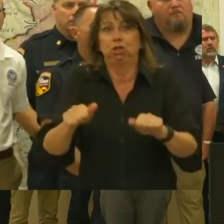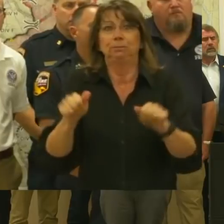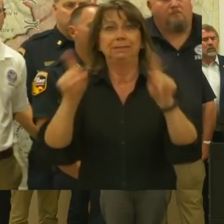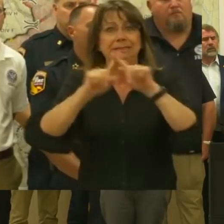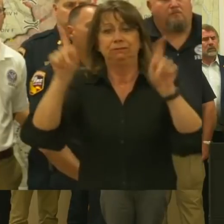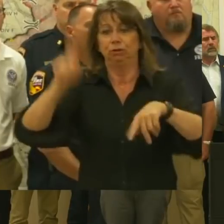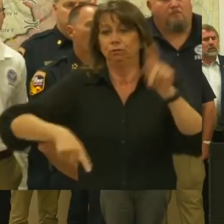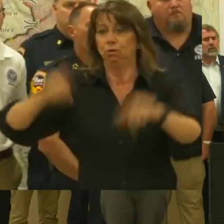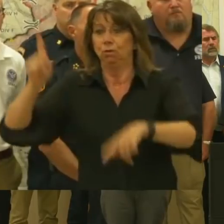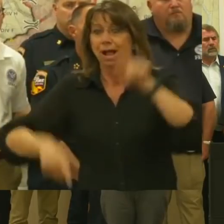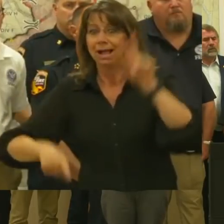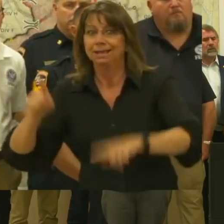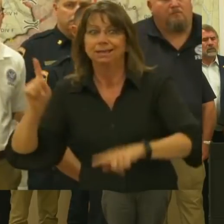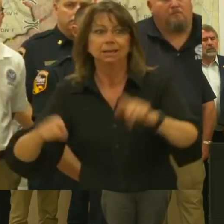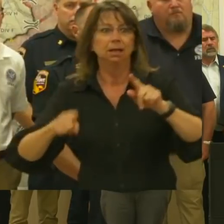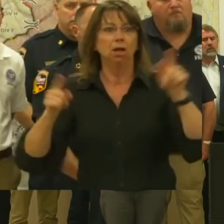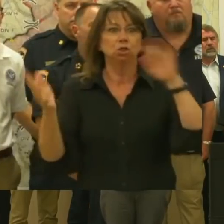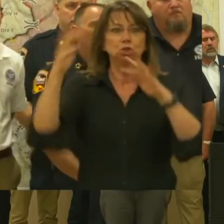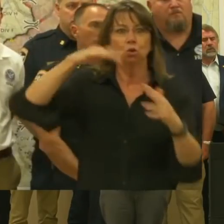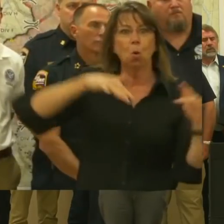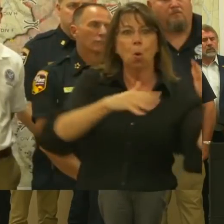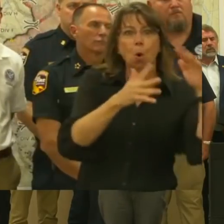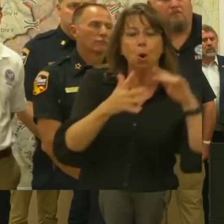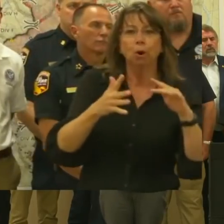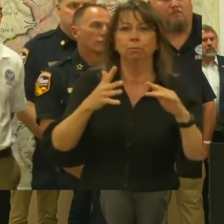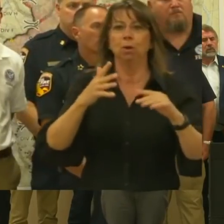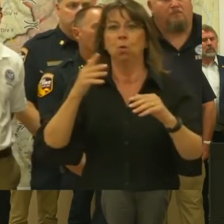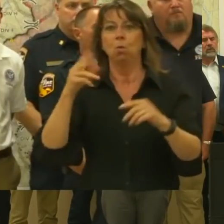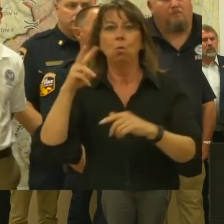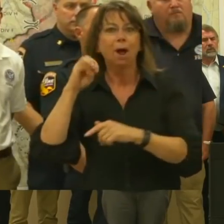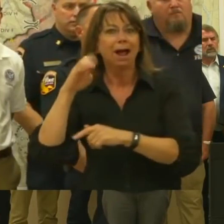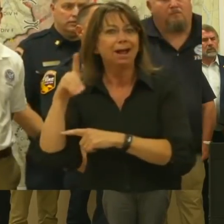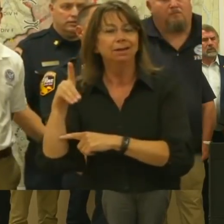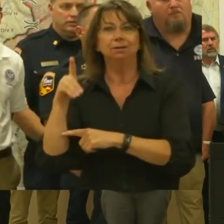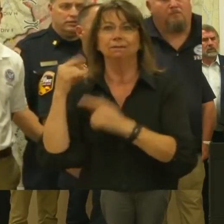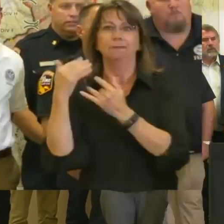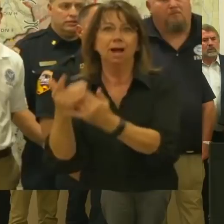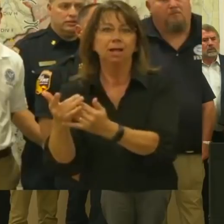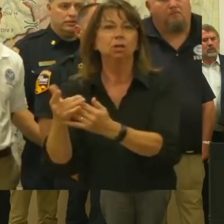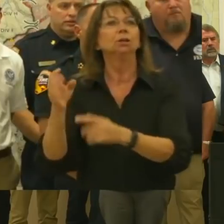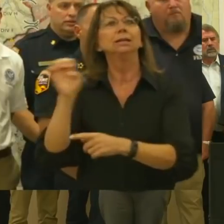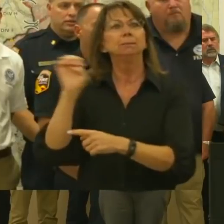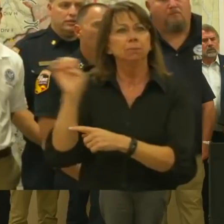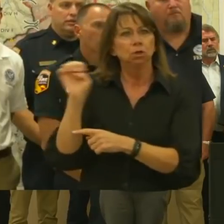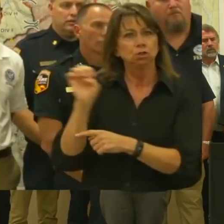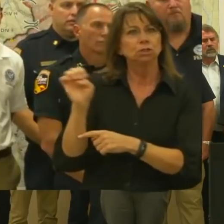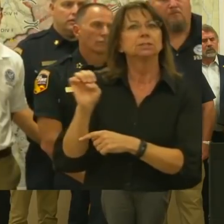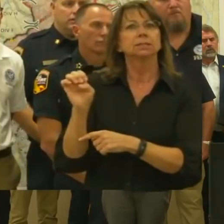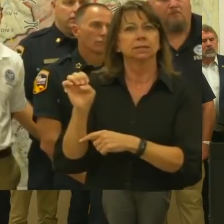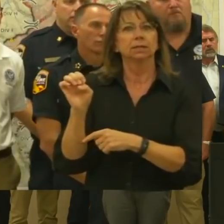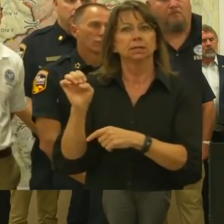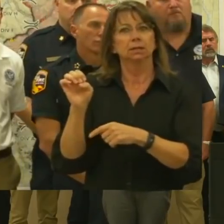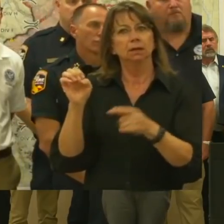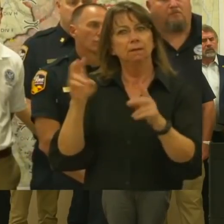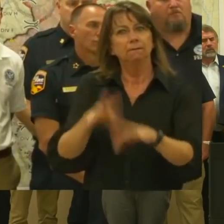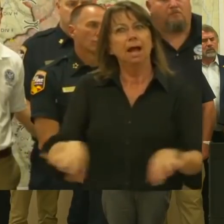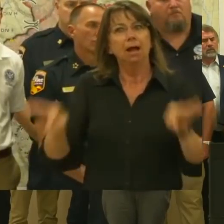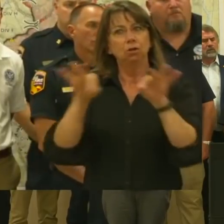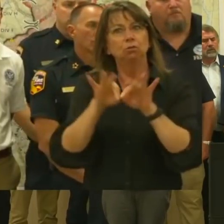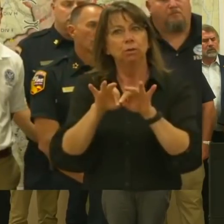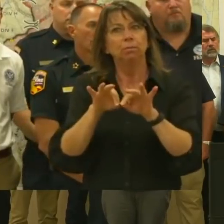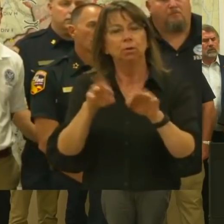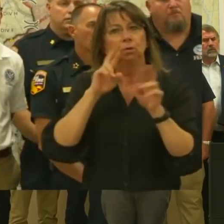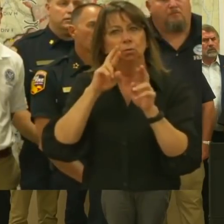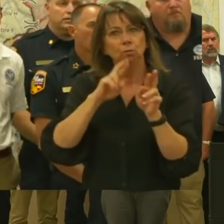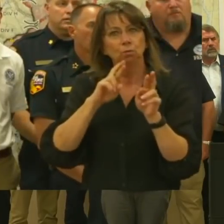wildfire that began overnight, emergency alerts are truly the most valuable resource. So first I'd like to ask citizens, please do sign up for